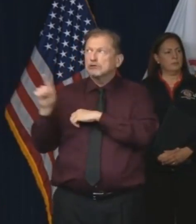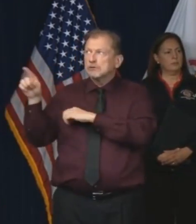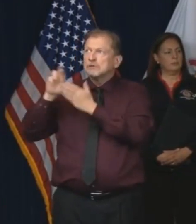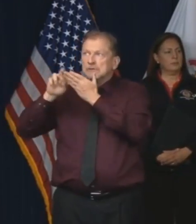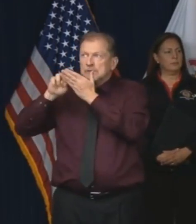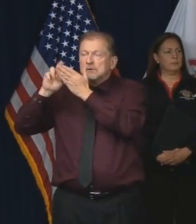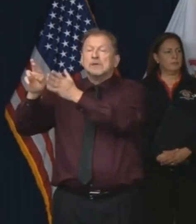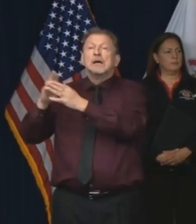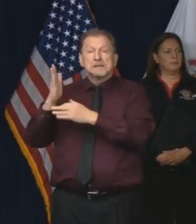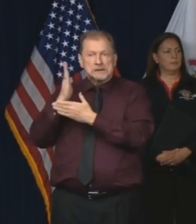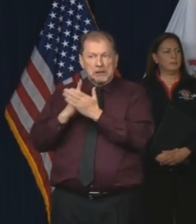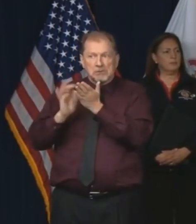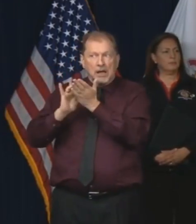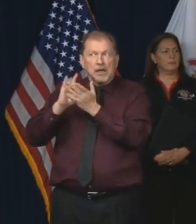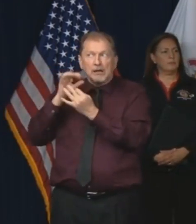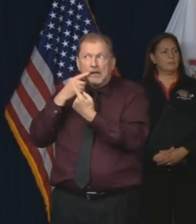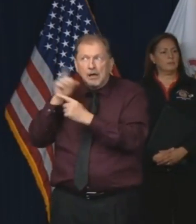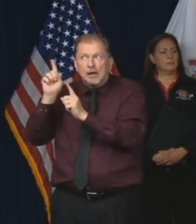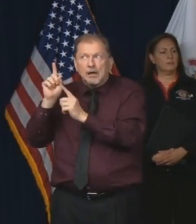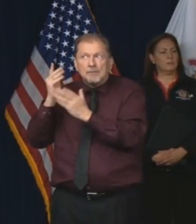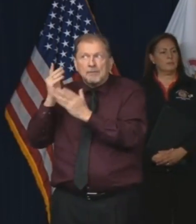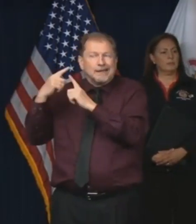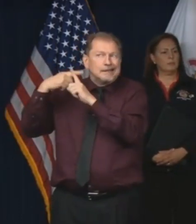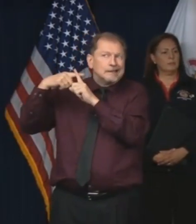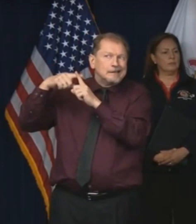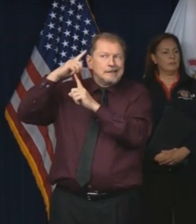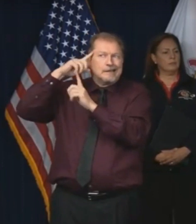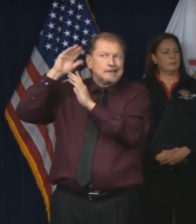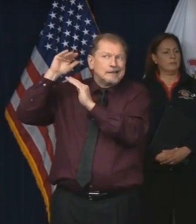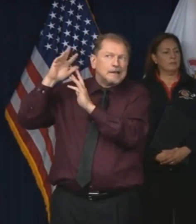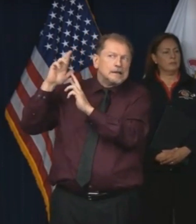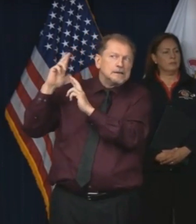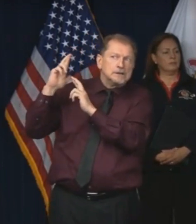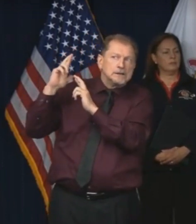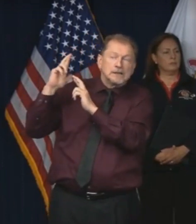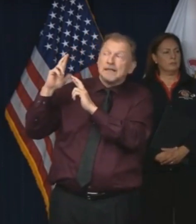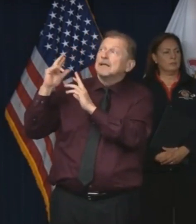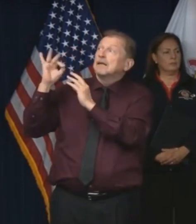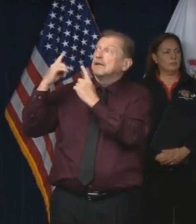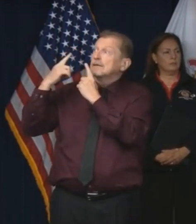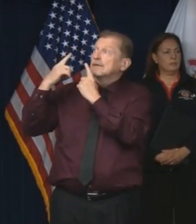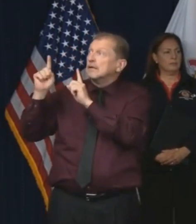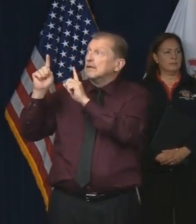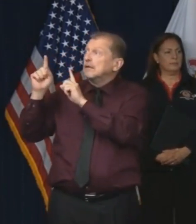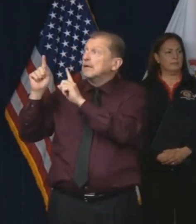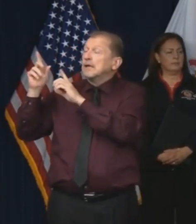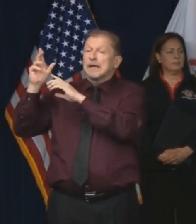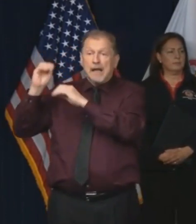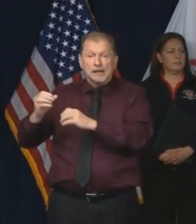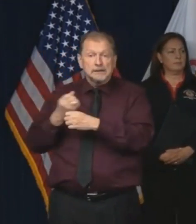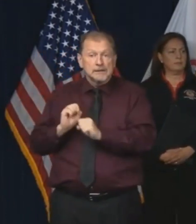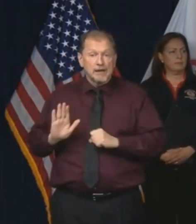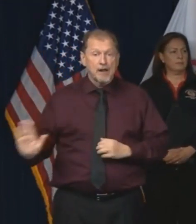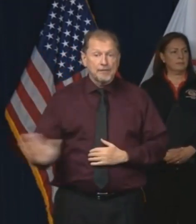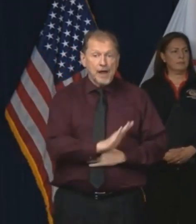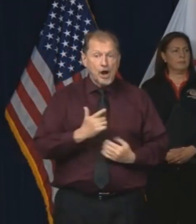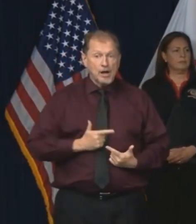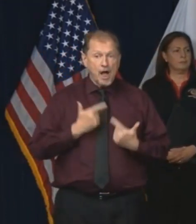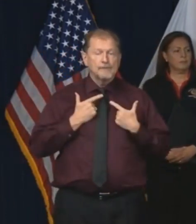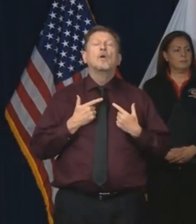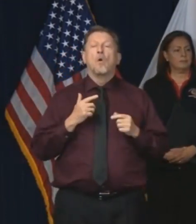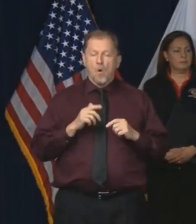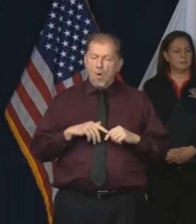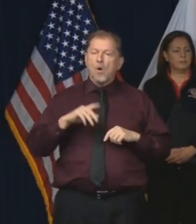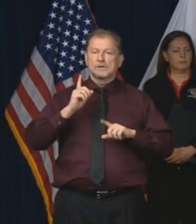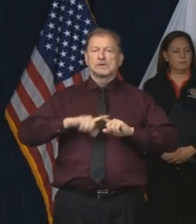some of which look more effective than others. If it gets approved, right, and that treatment is able to save lives, I mean, that's a game